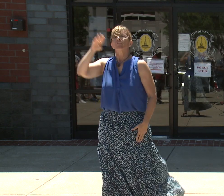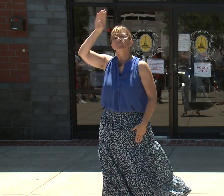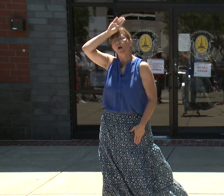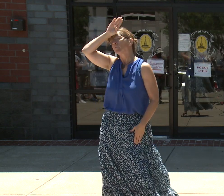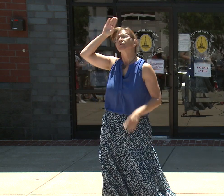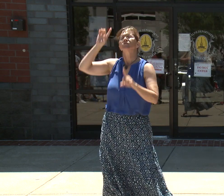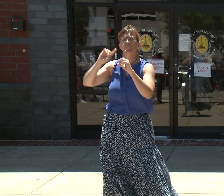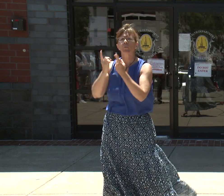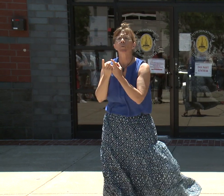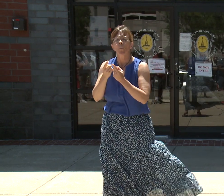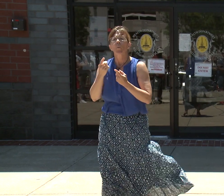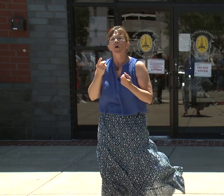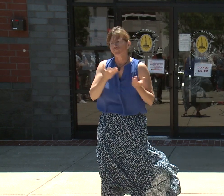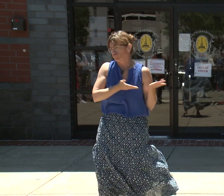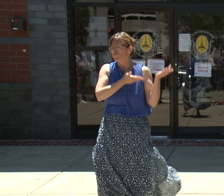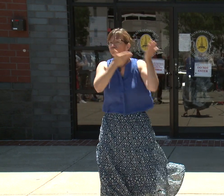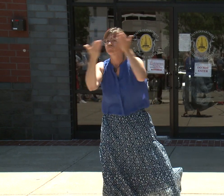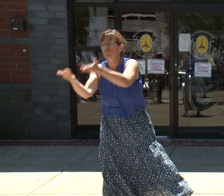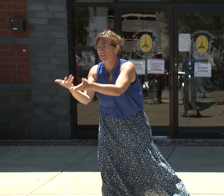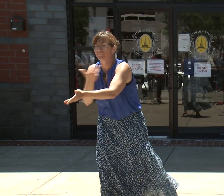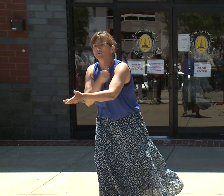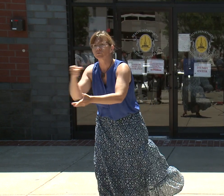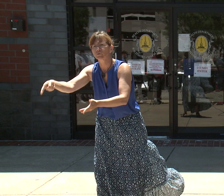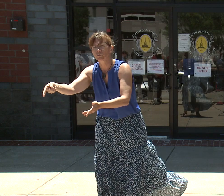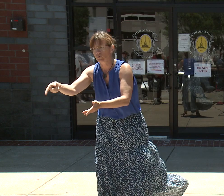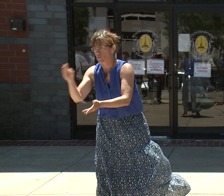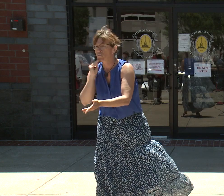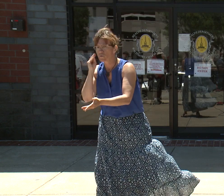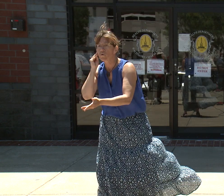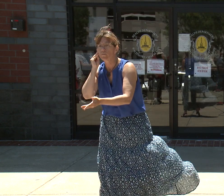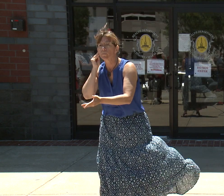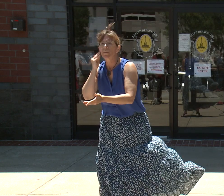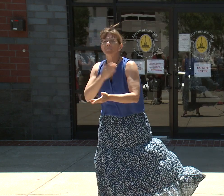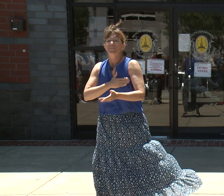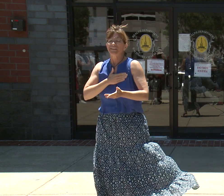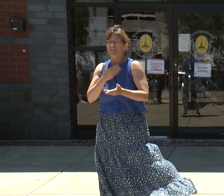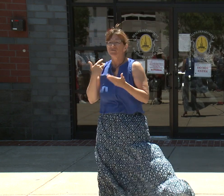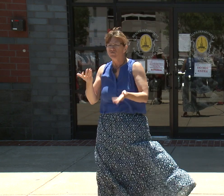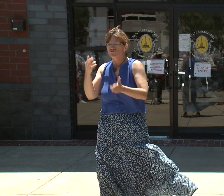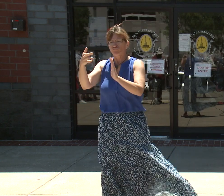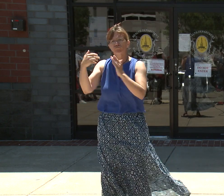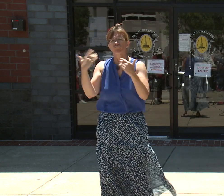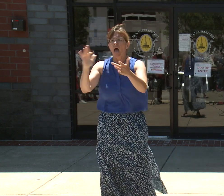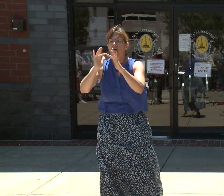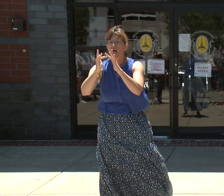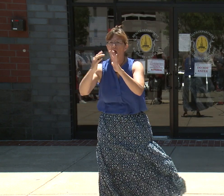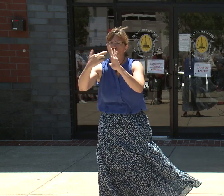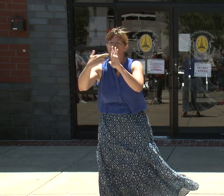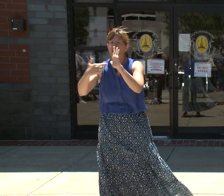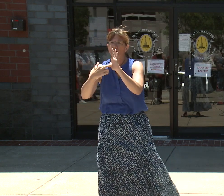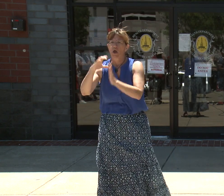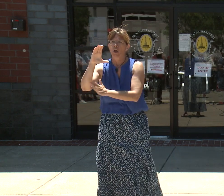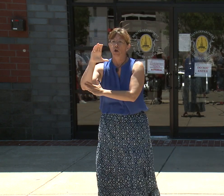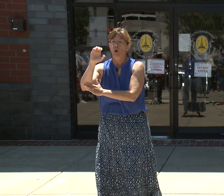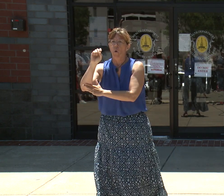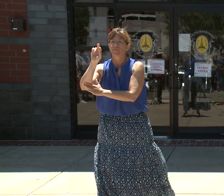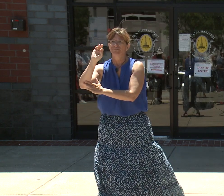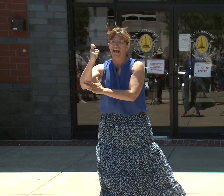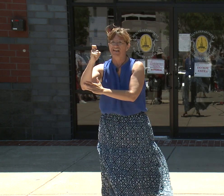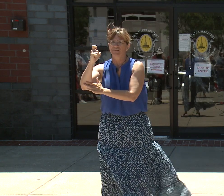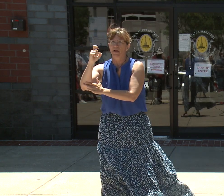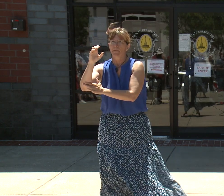you and your home. If you're homebound, please register for the vaccine at covax.baltimorecity.gov.